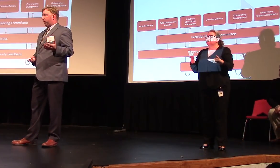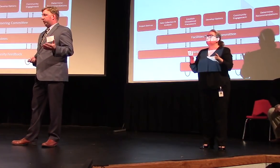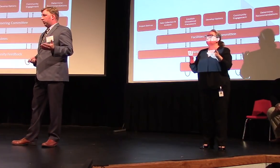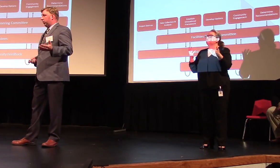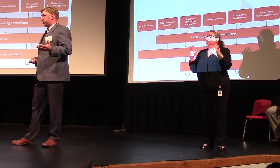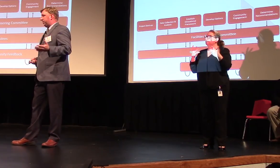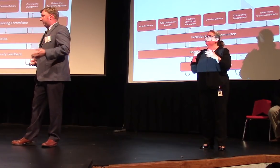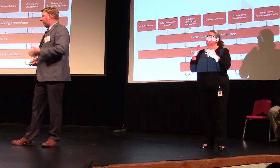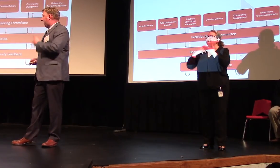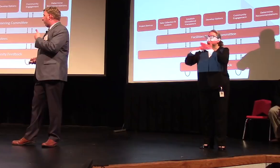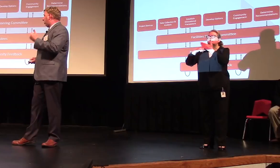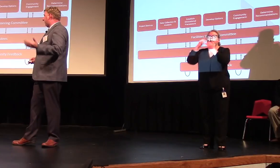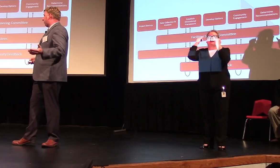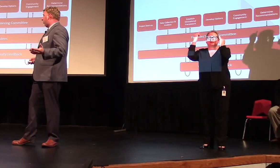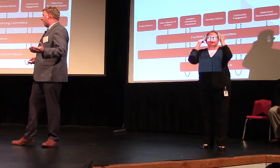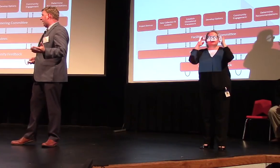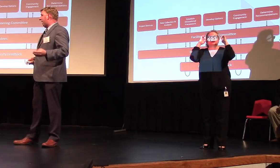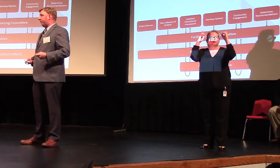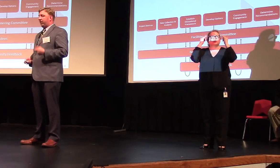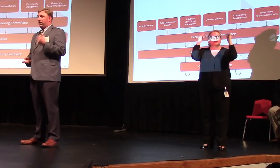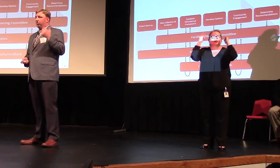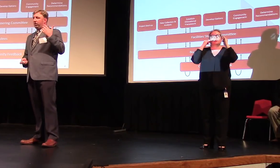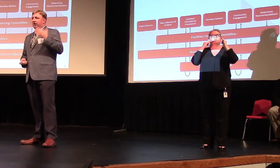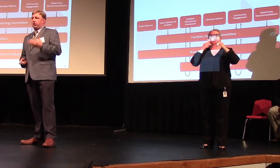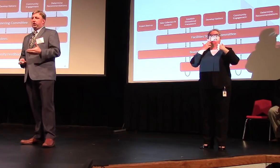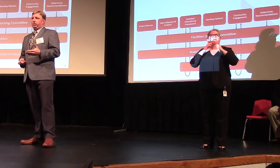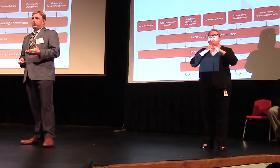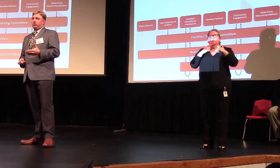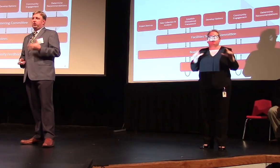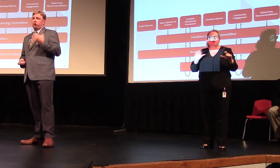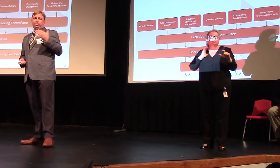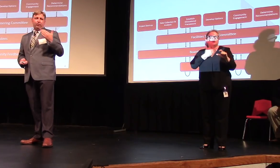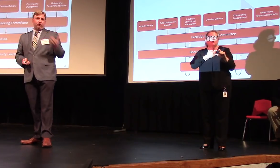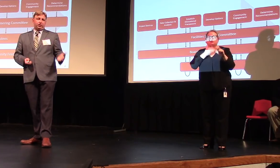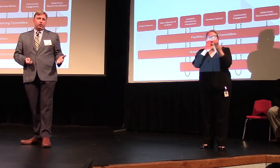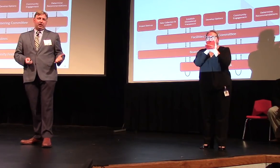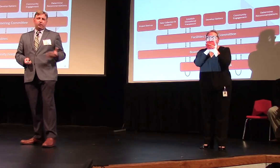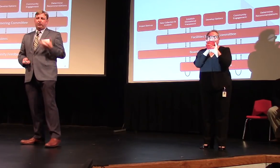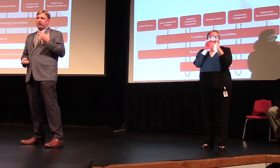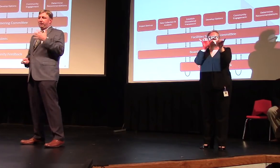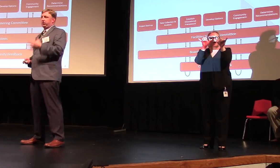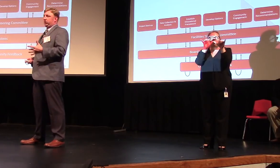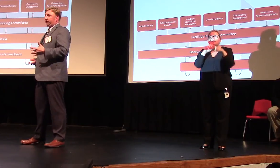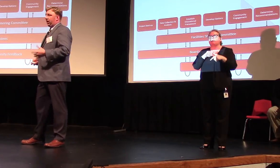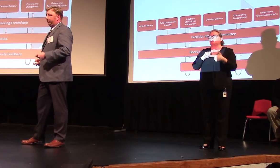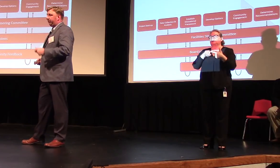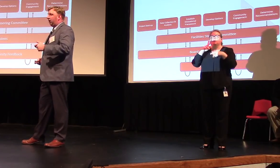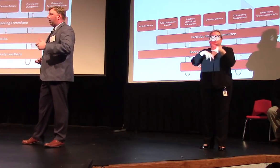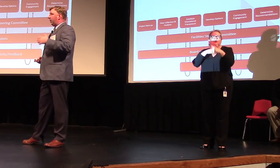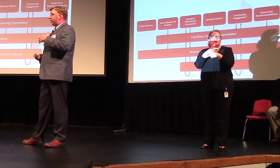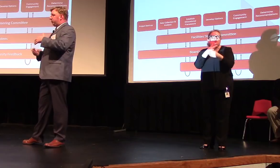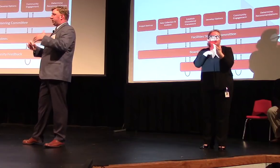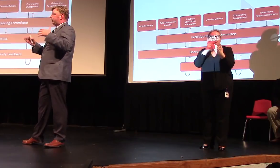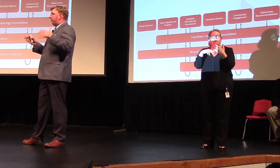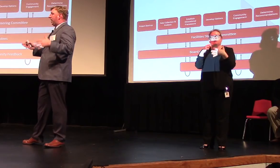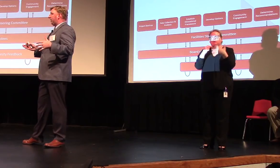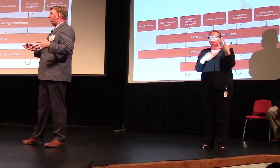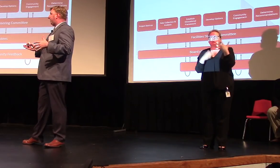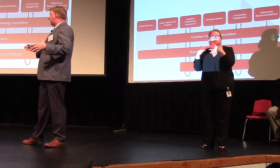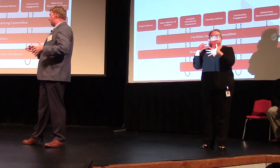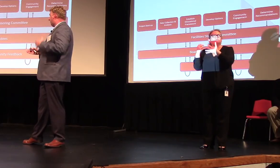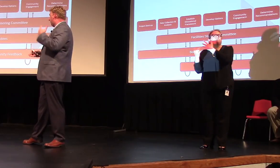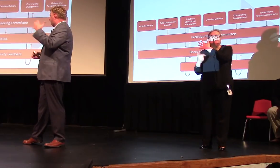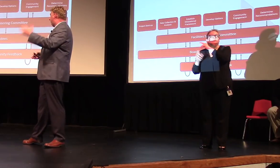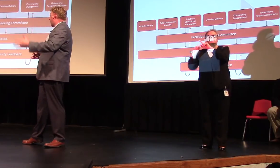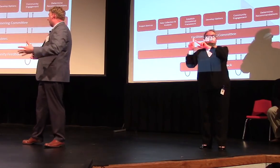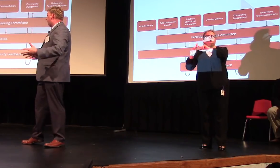large we want our schools to be, what kind of programs we want to have, what criteria do we use to determine whether a facility has reached the end of its useful life. Those are just some high level